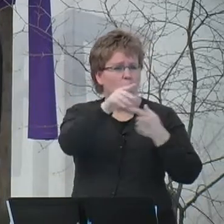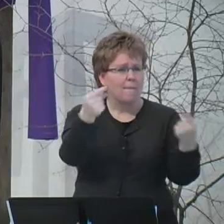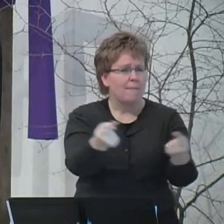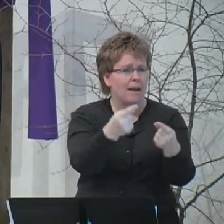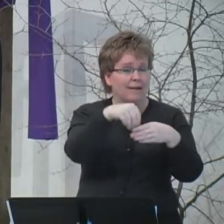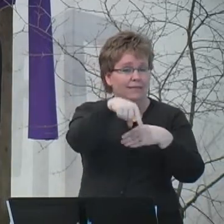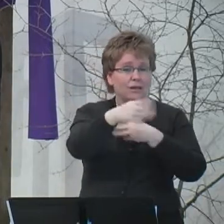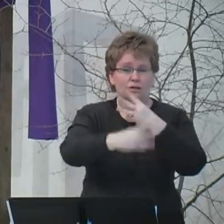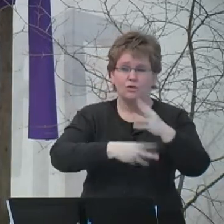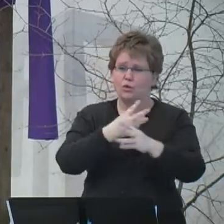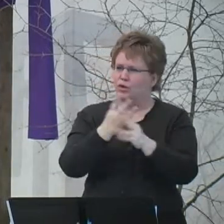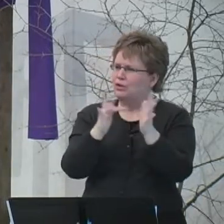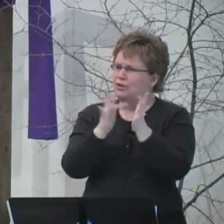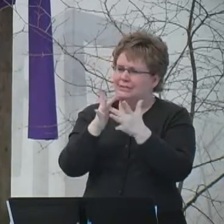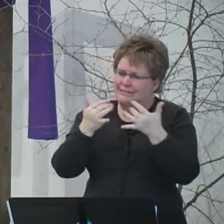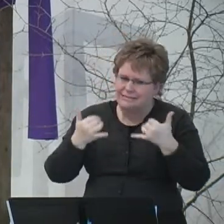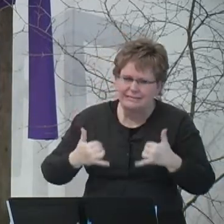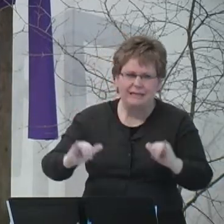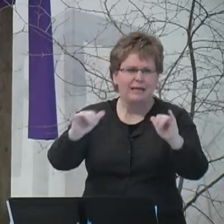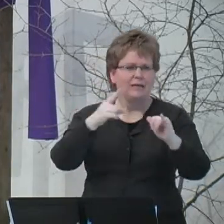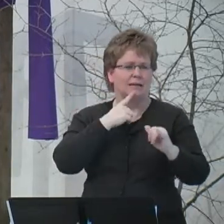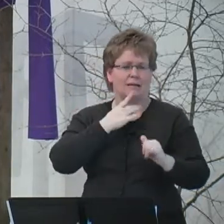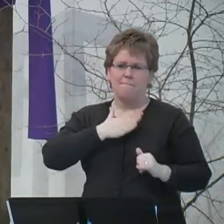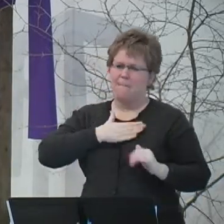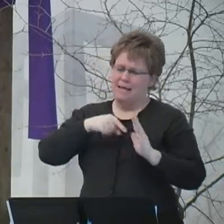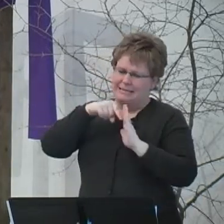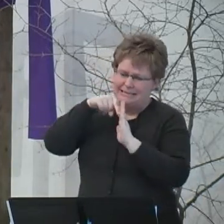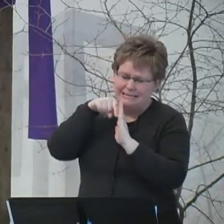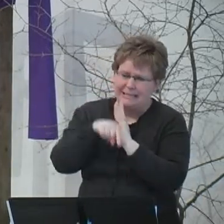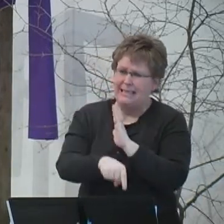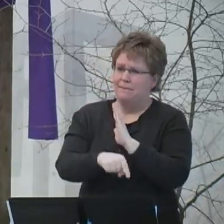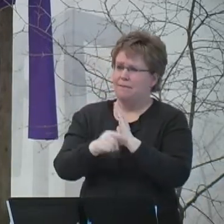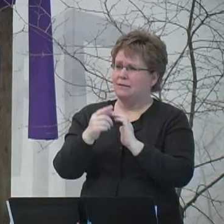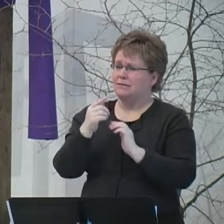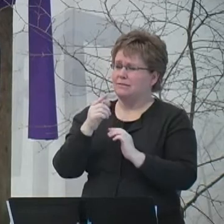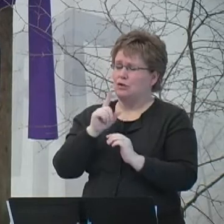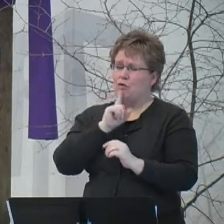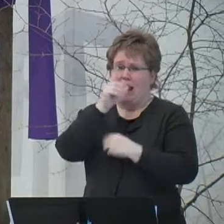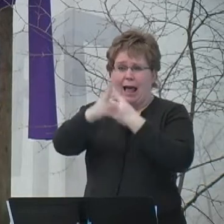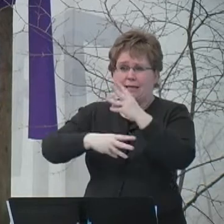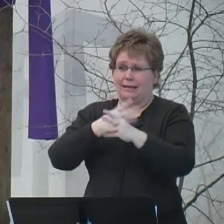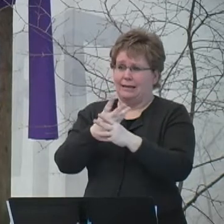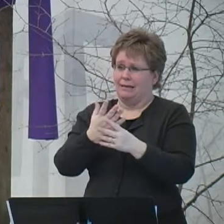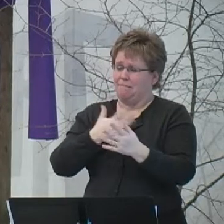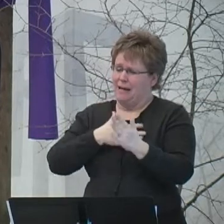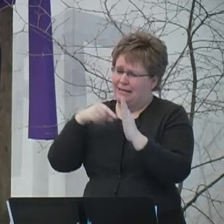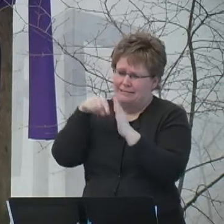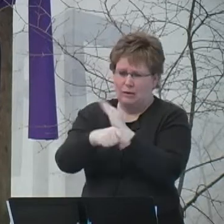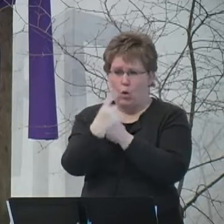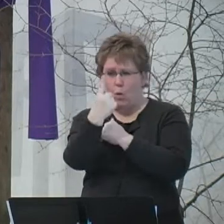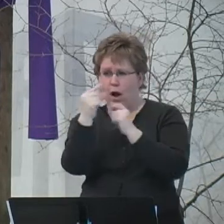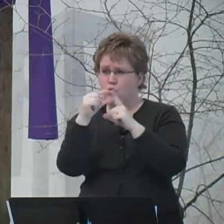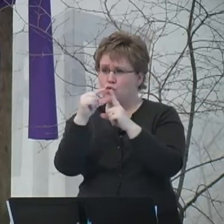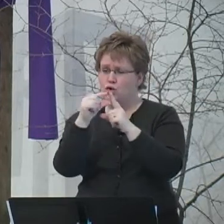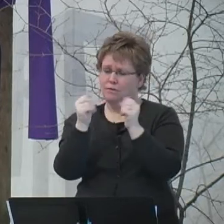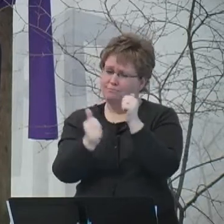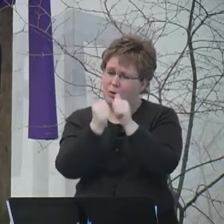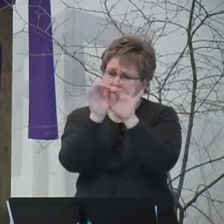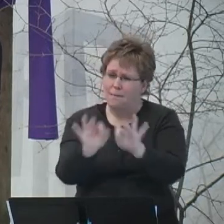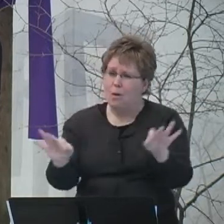world, Jesus says that the deepest reality of the universe is love.